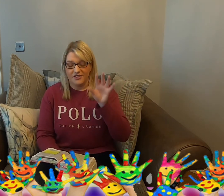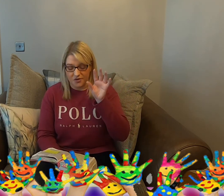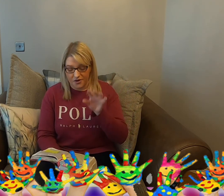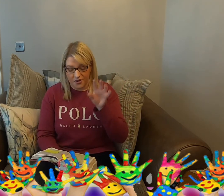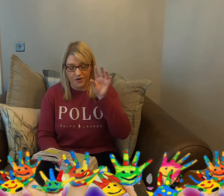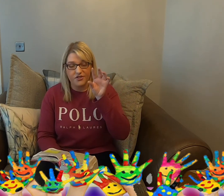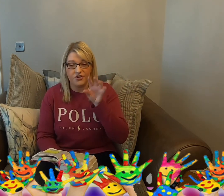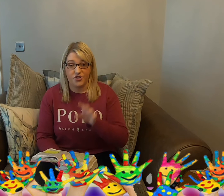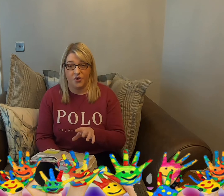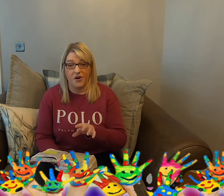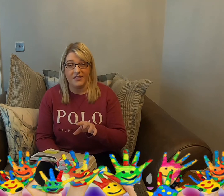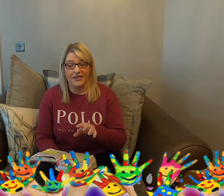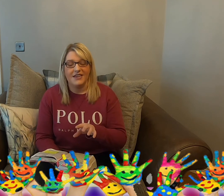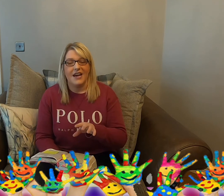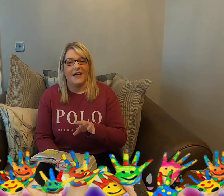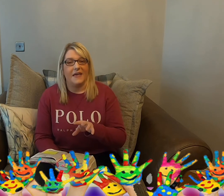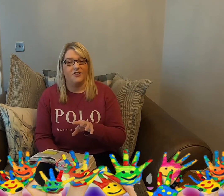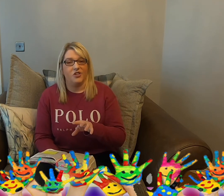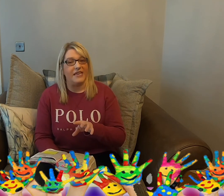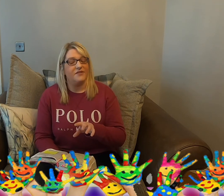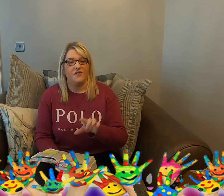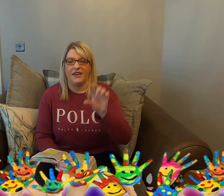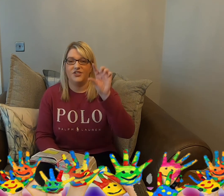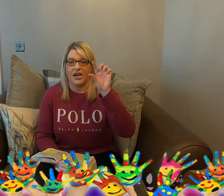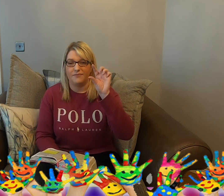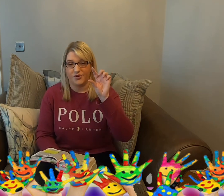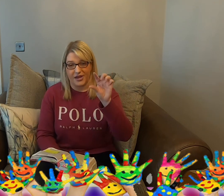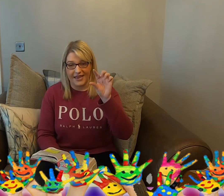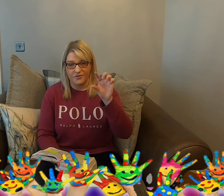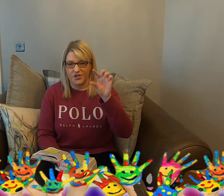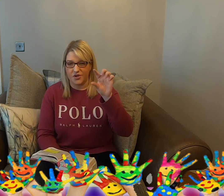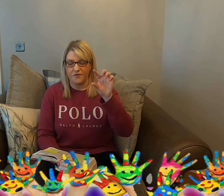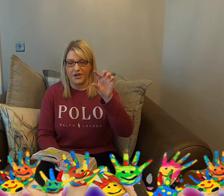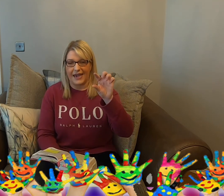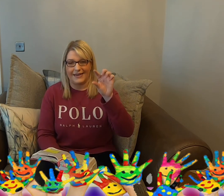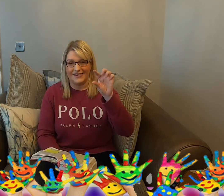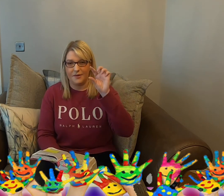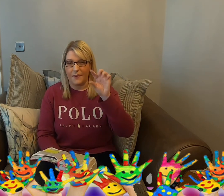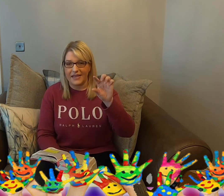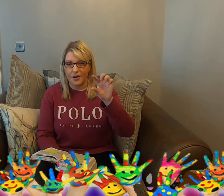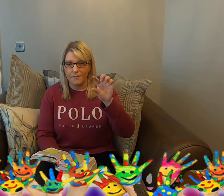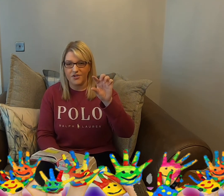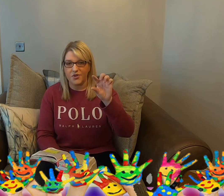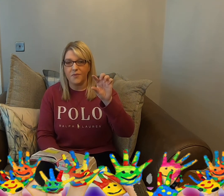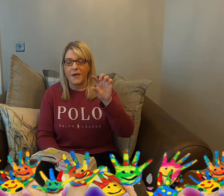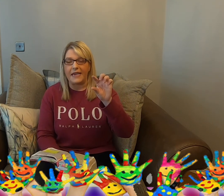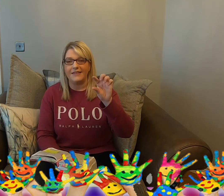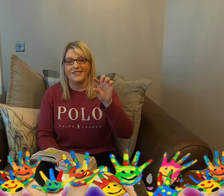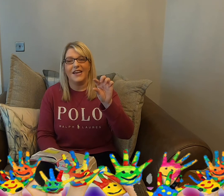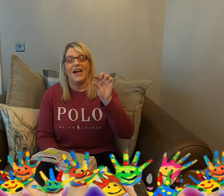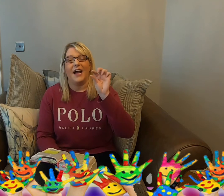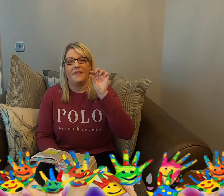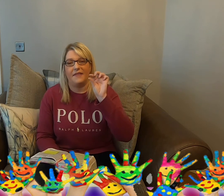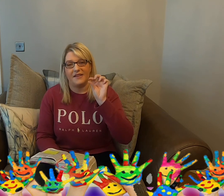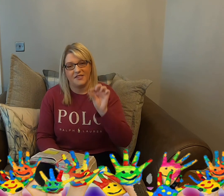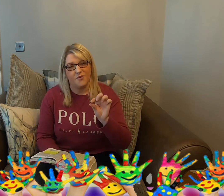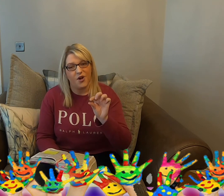So we're going to John and then you need to find chapter 8, which don't forget is the big numbers on the page and then the small